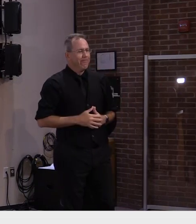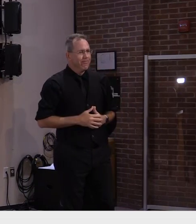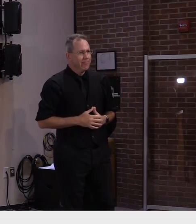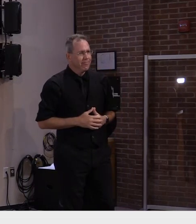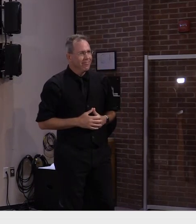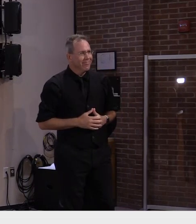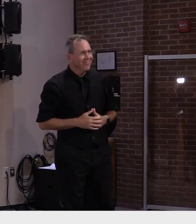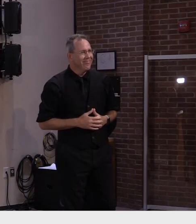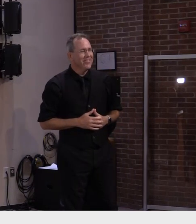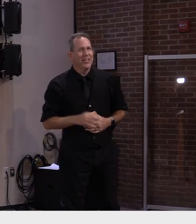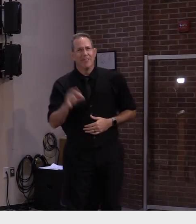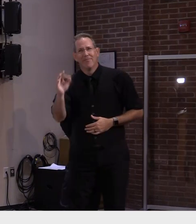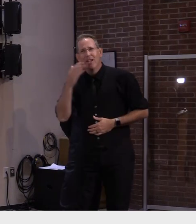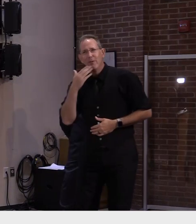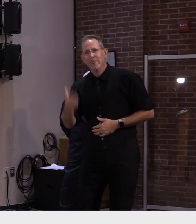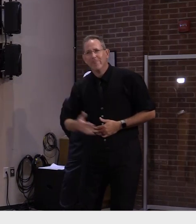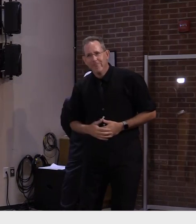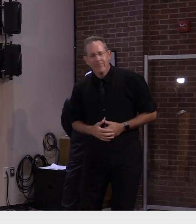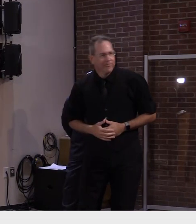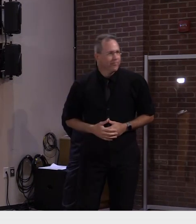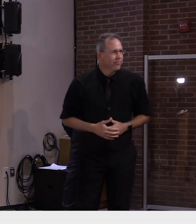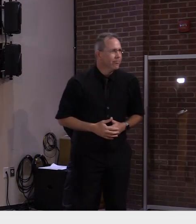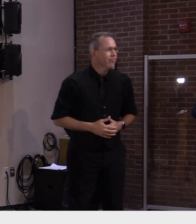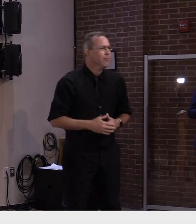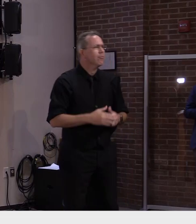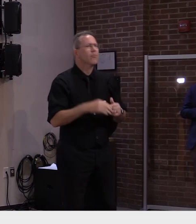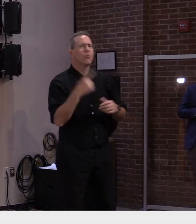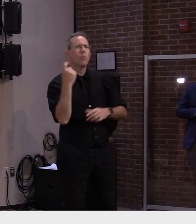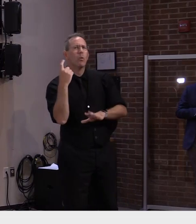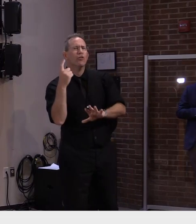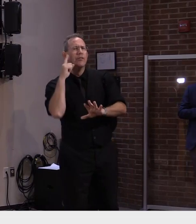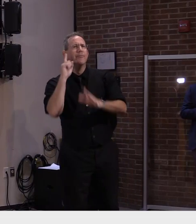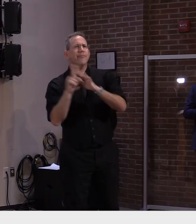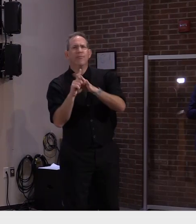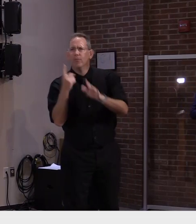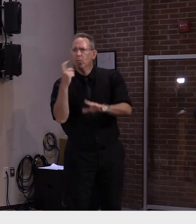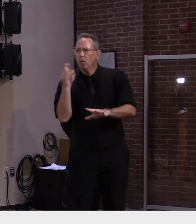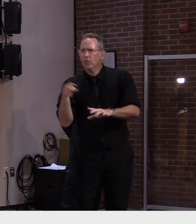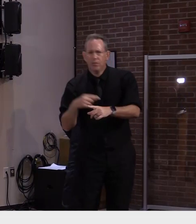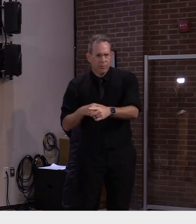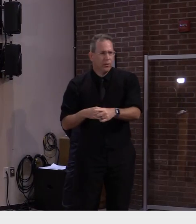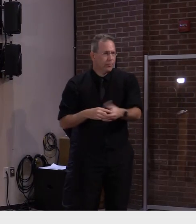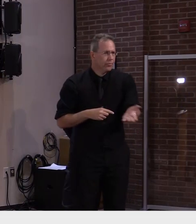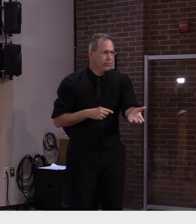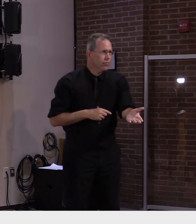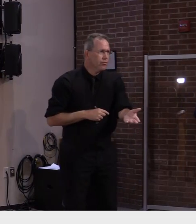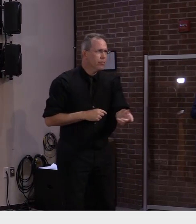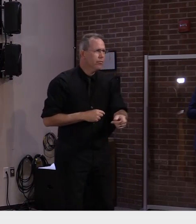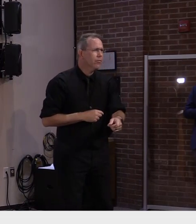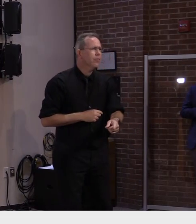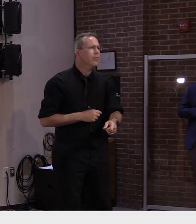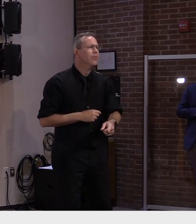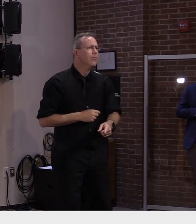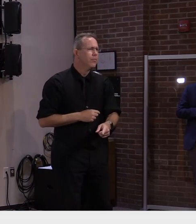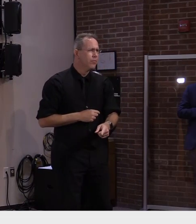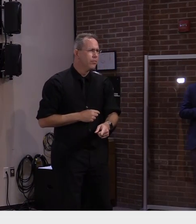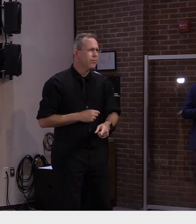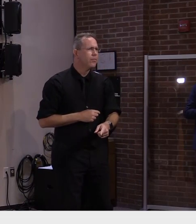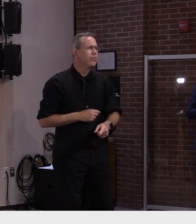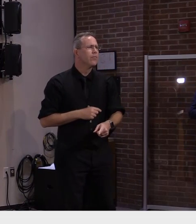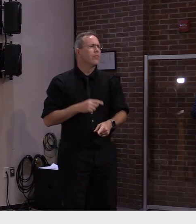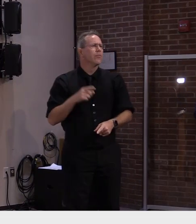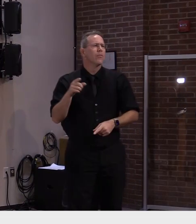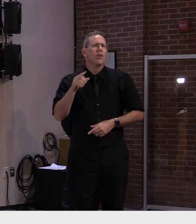Okay, Right. Last real quick question. I spoke with the Vermont Air National Guard this morning, and they